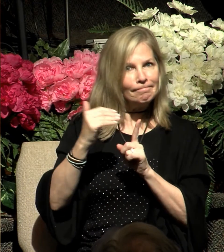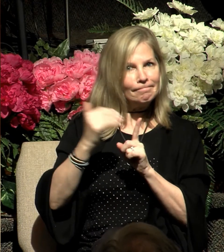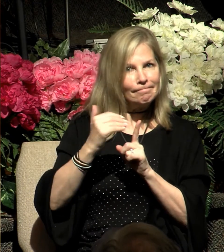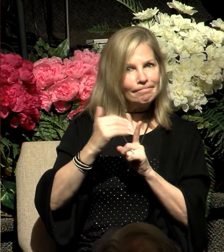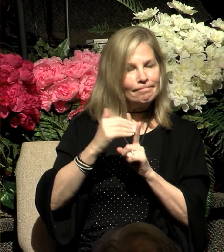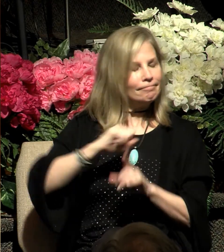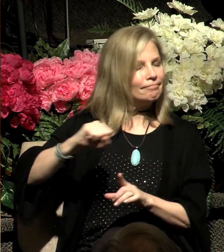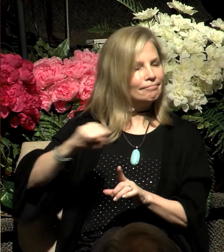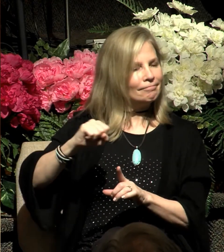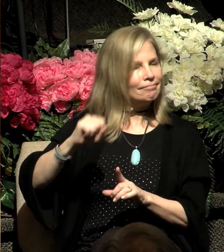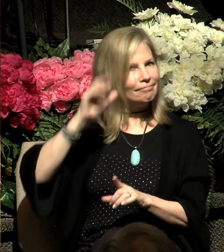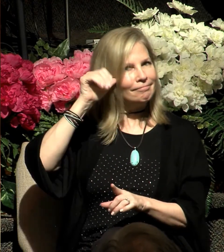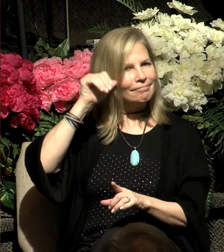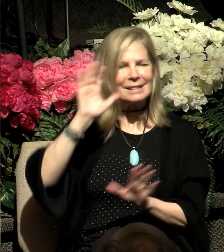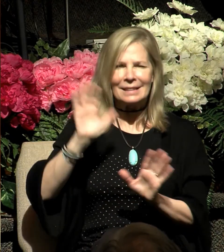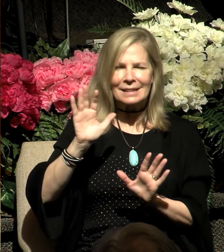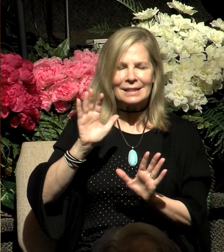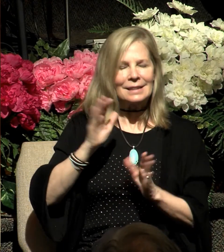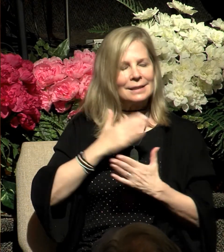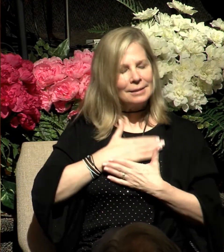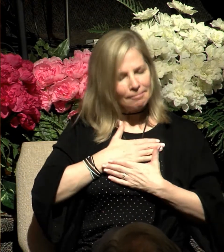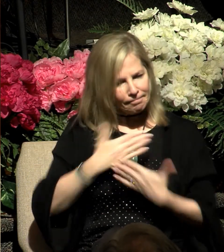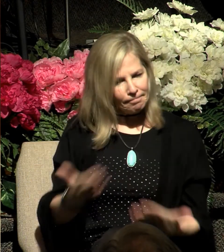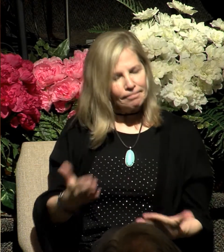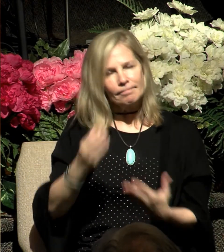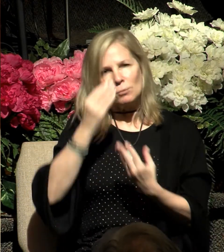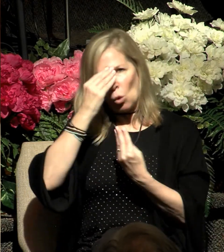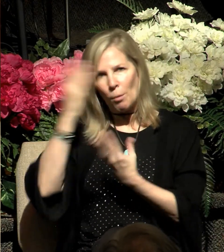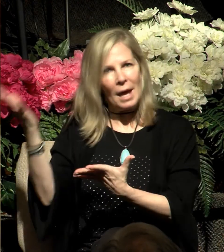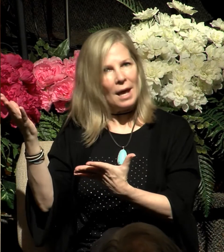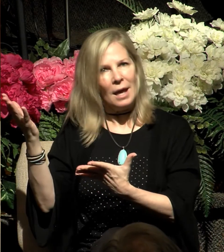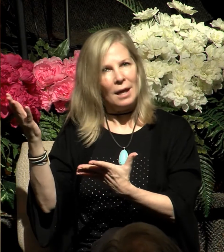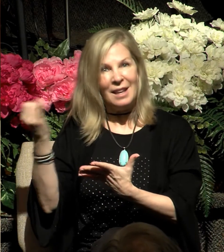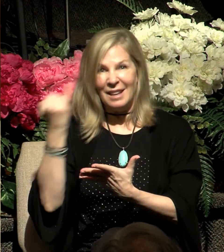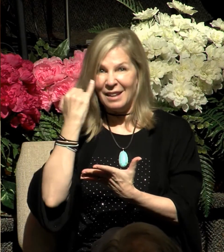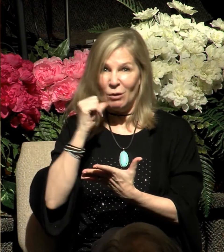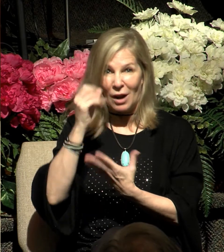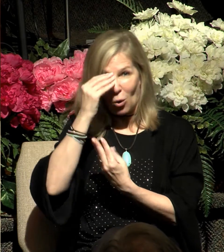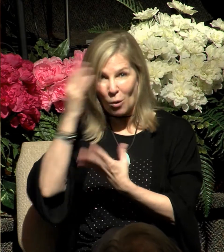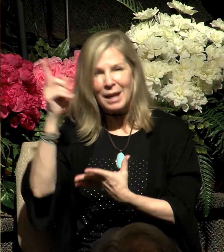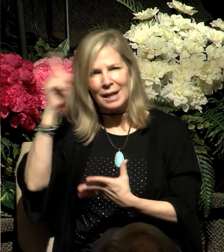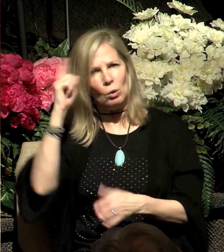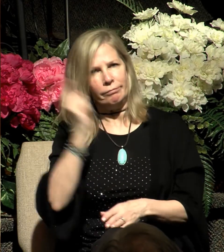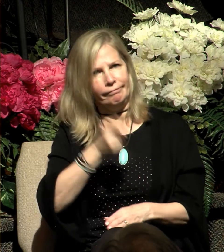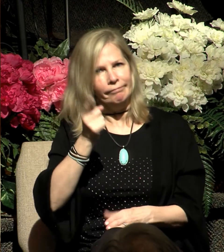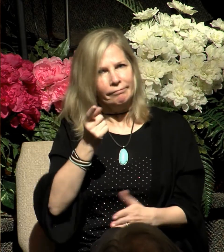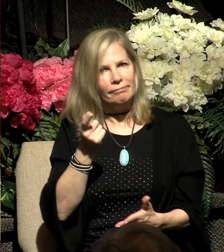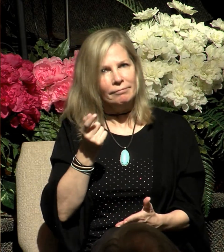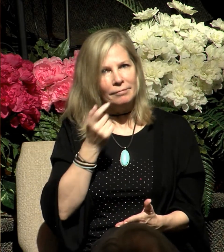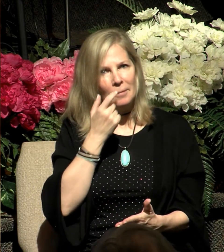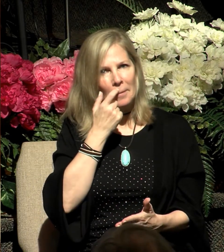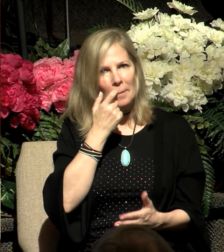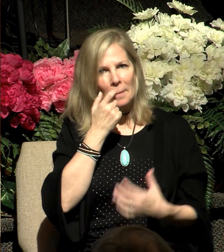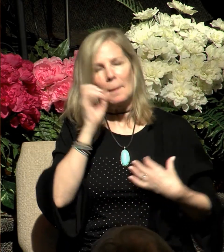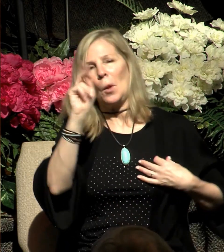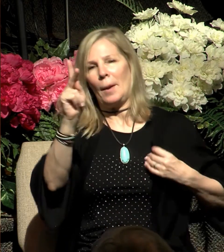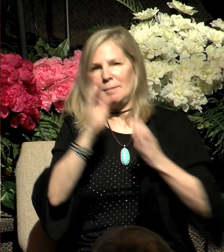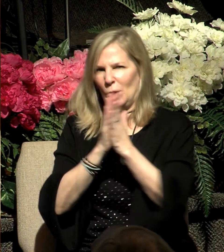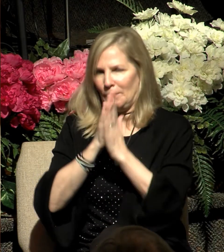over. Obey, or he'll discipline you. Obey. Let's pray. Father, we